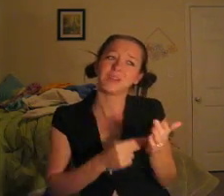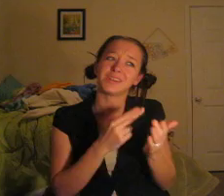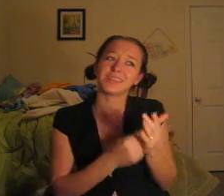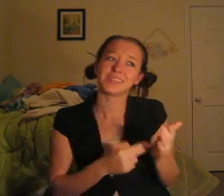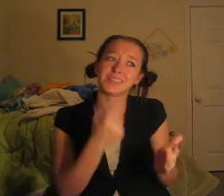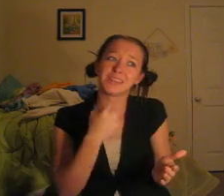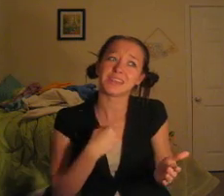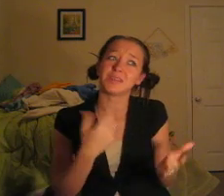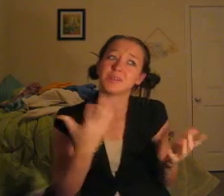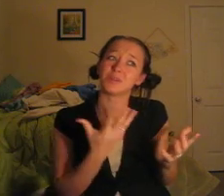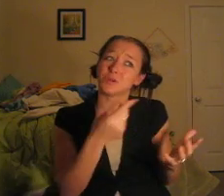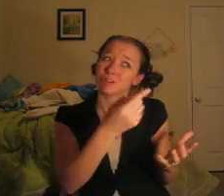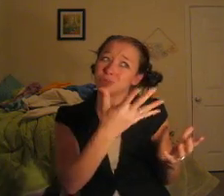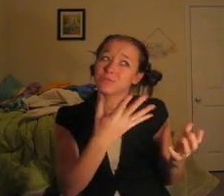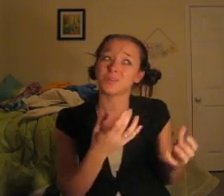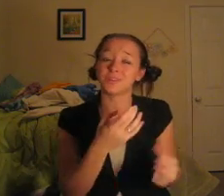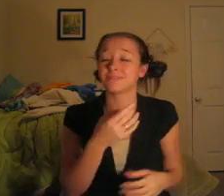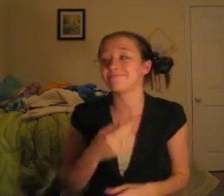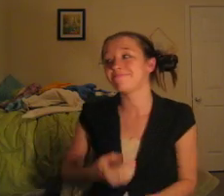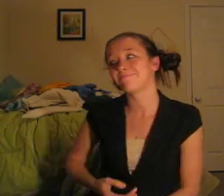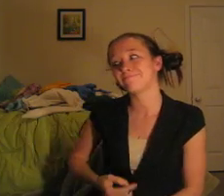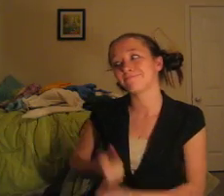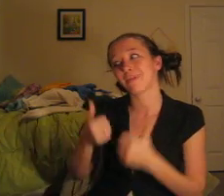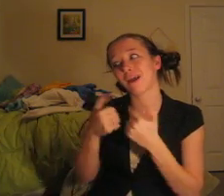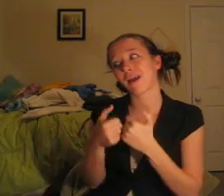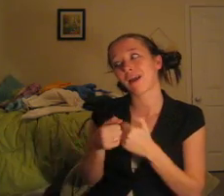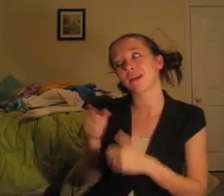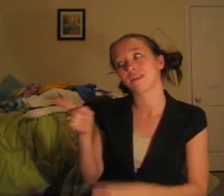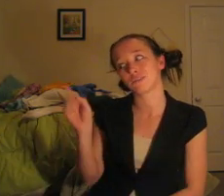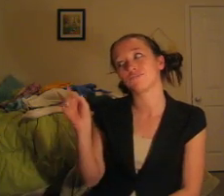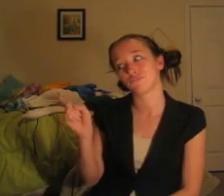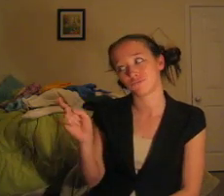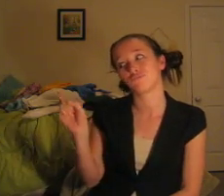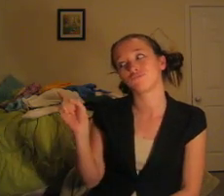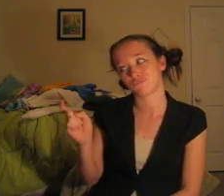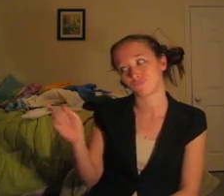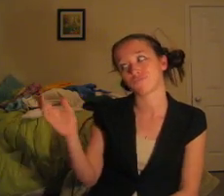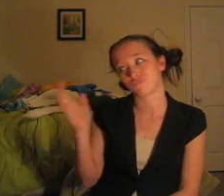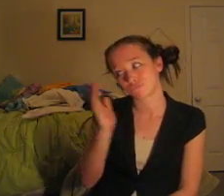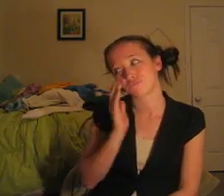honest Tell me what you want And he said, honey, how want to know?